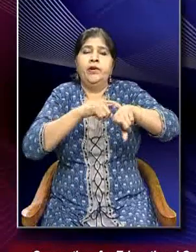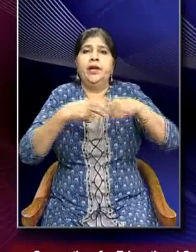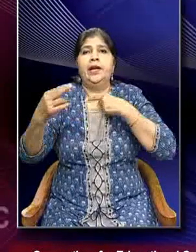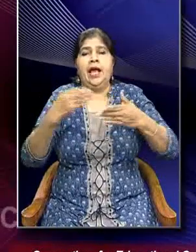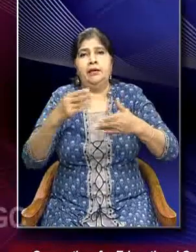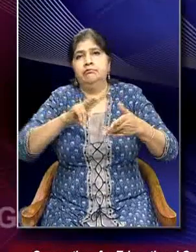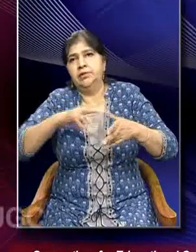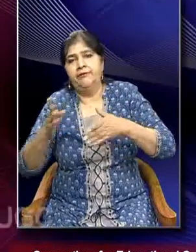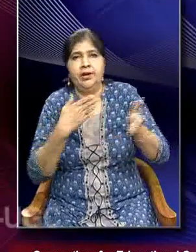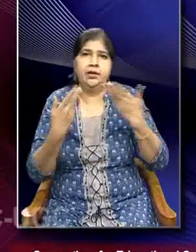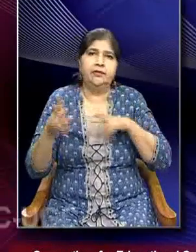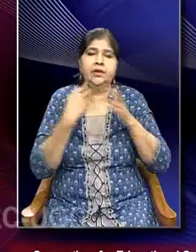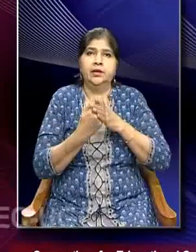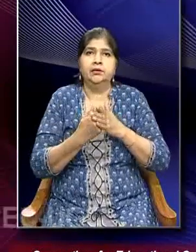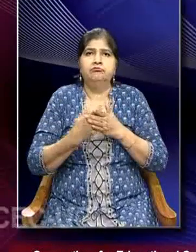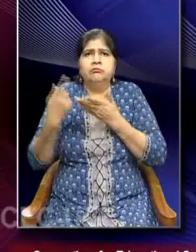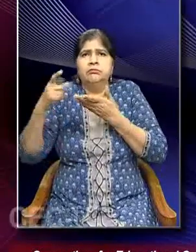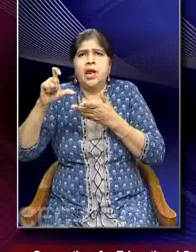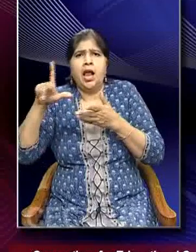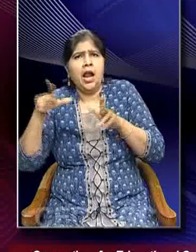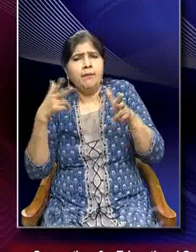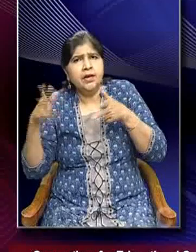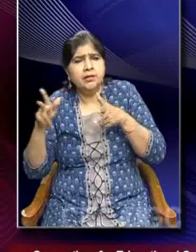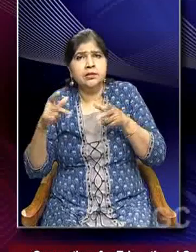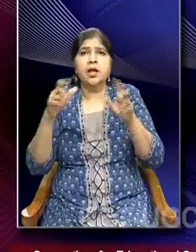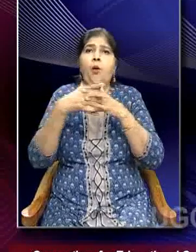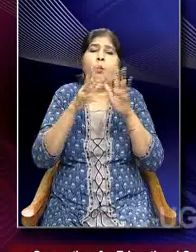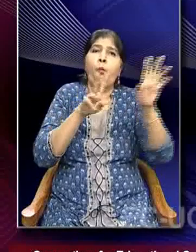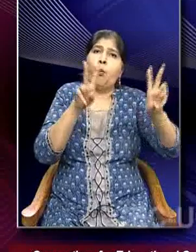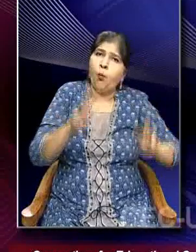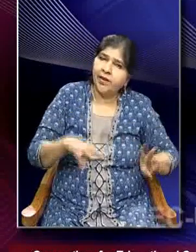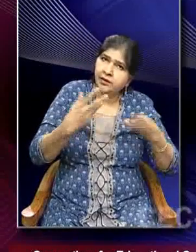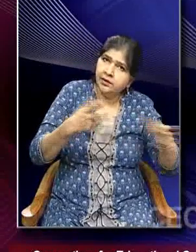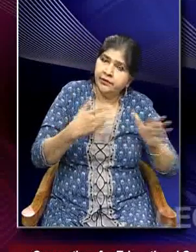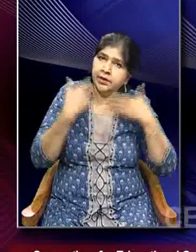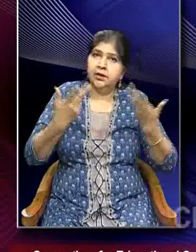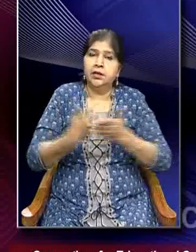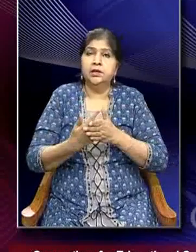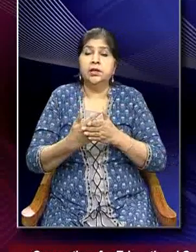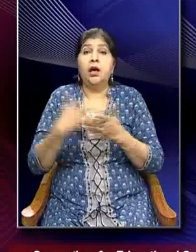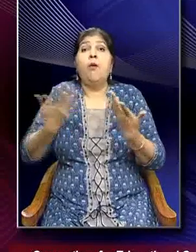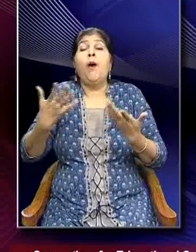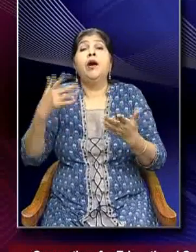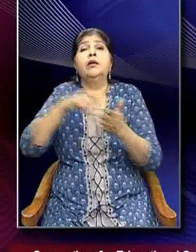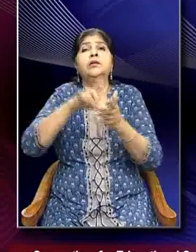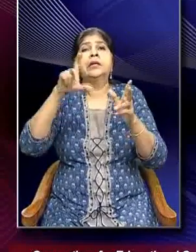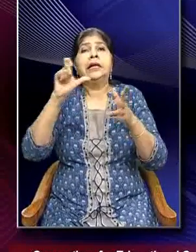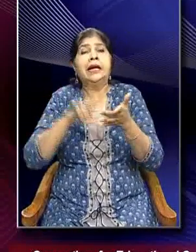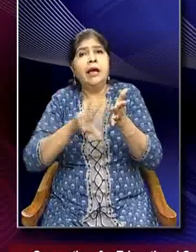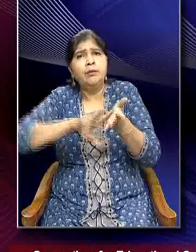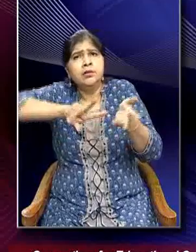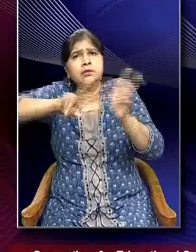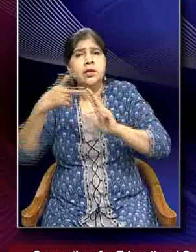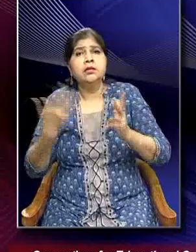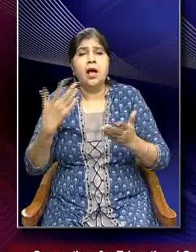With this, let us understand then that is what are the causes of climate change. We all know as we just